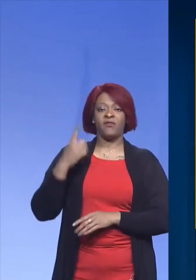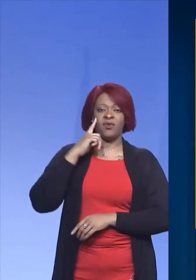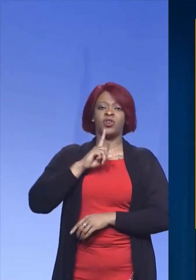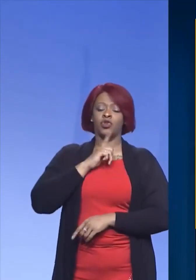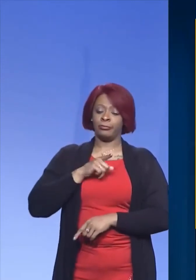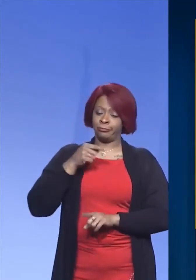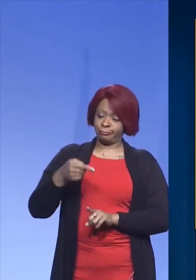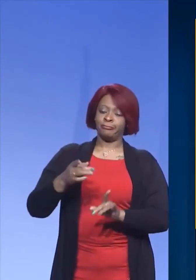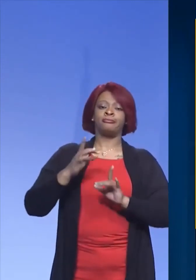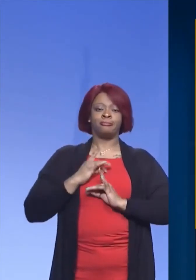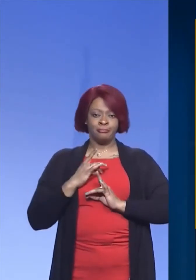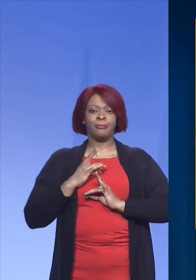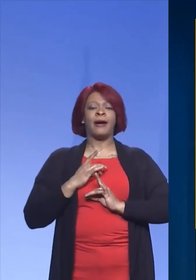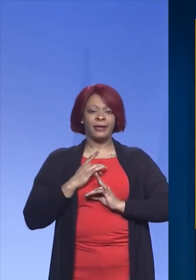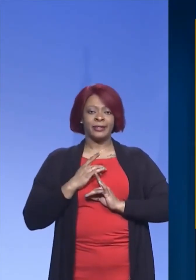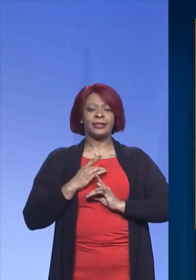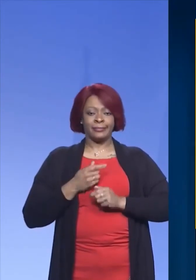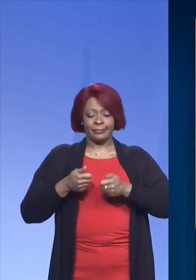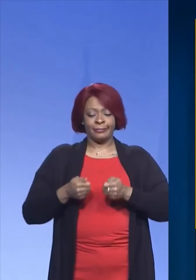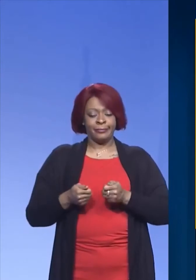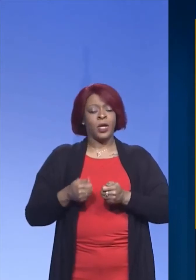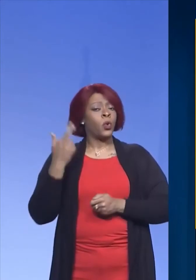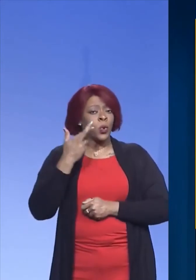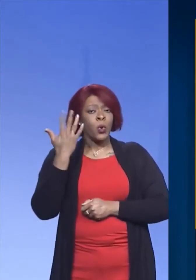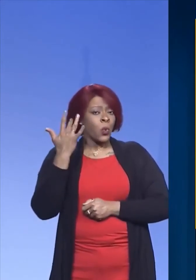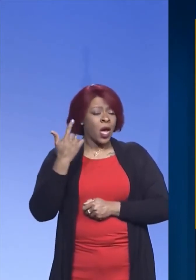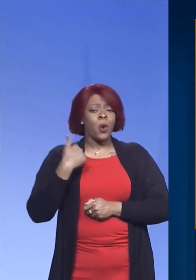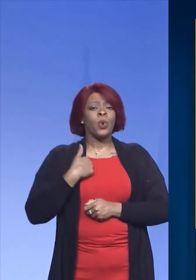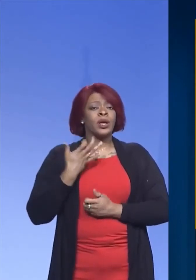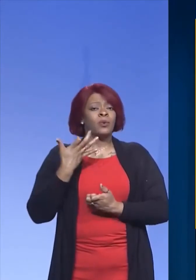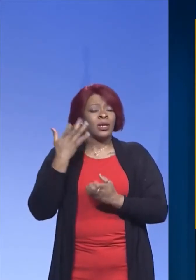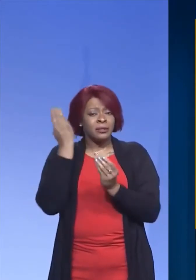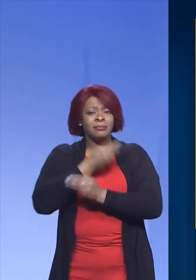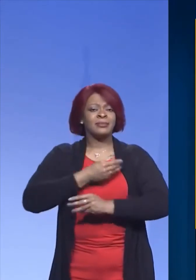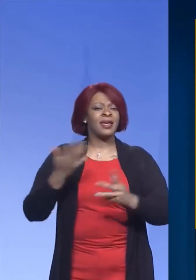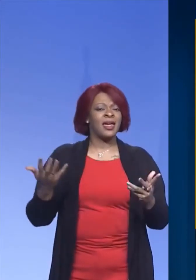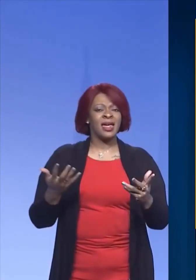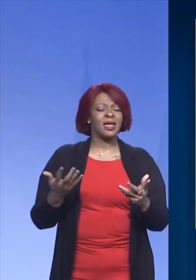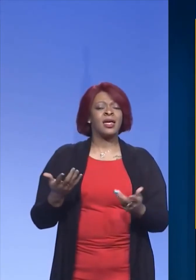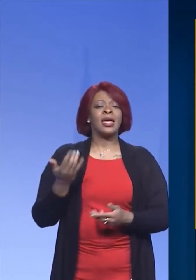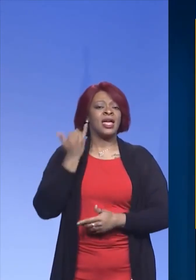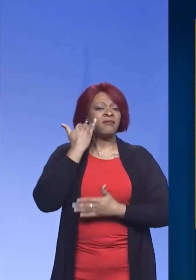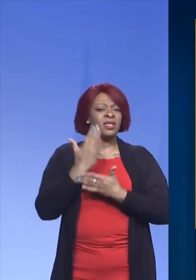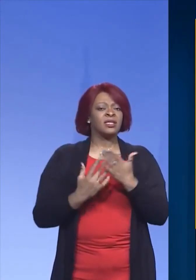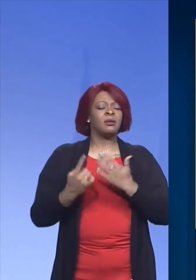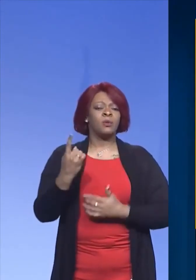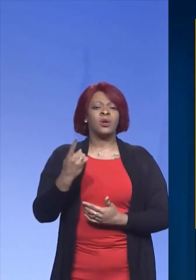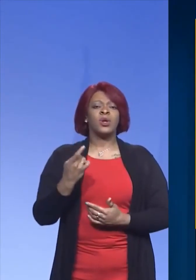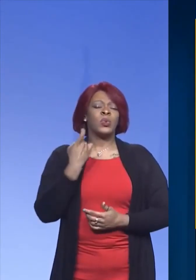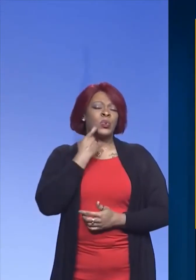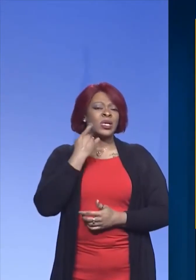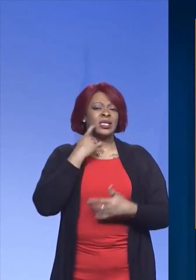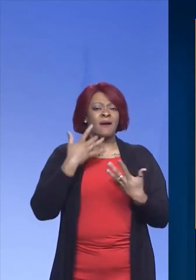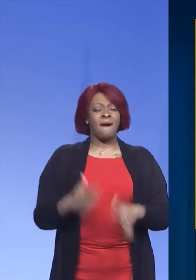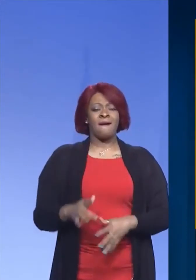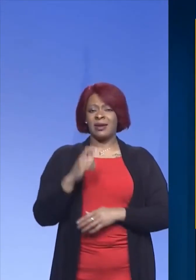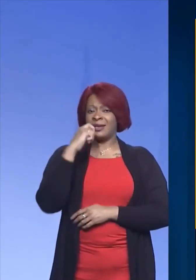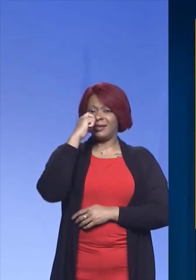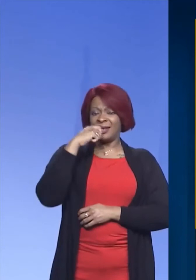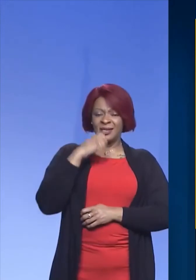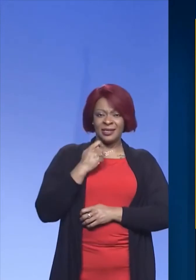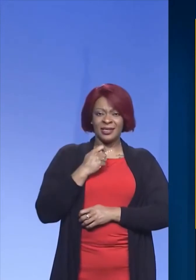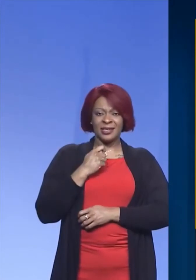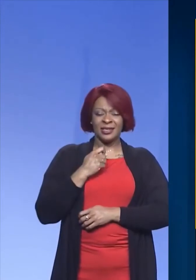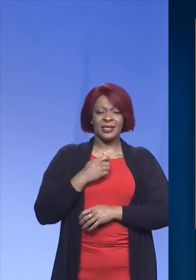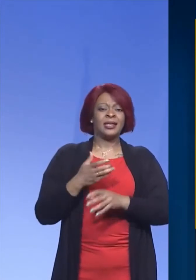tested positive. And the reason we want to bring this up is that if someone has recently tested and they